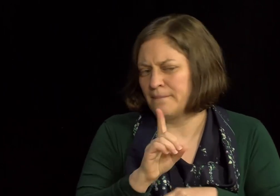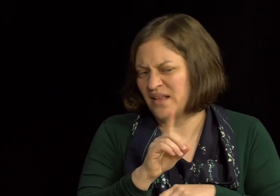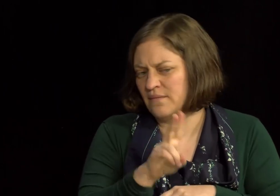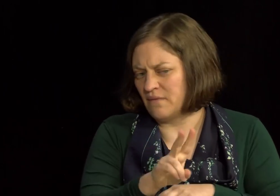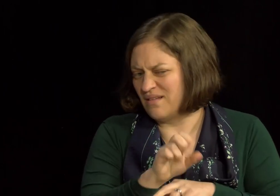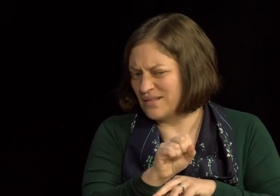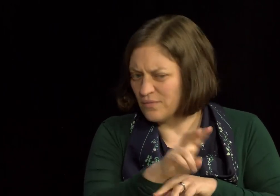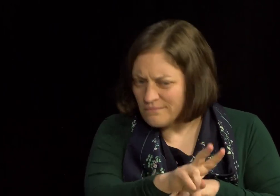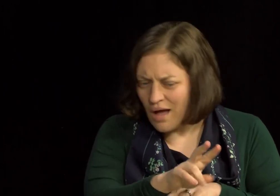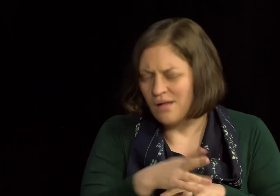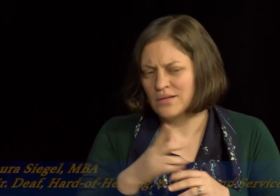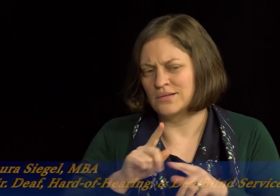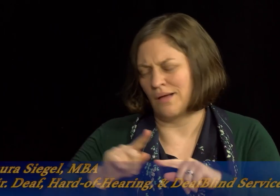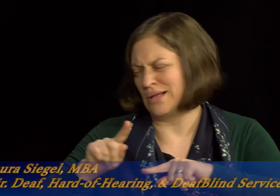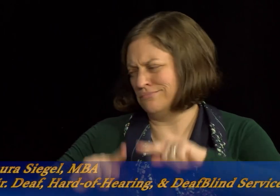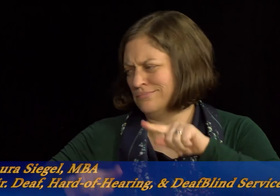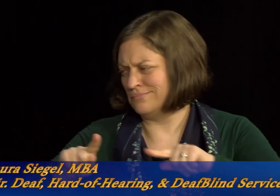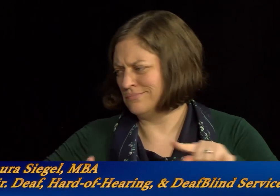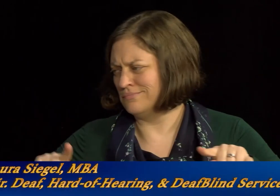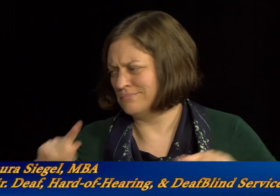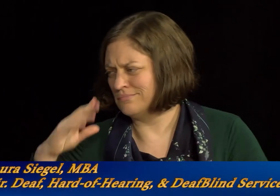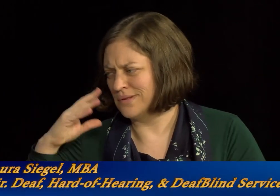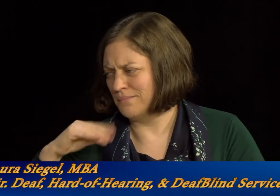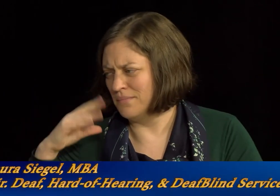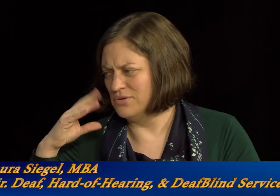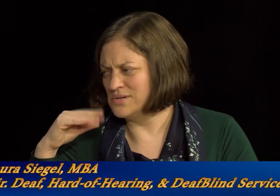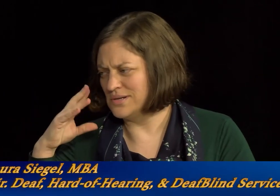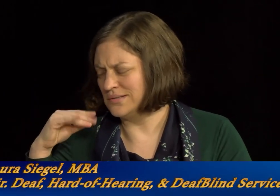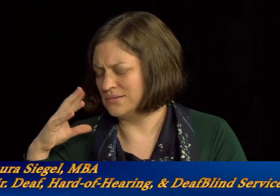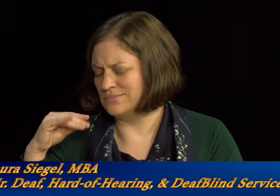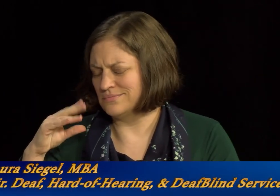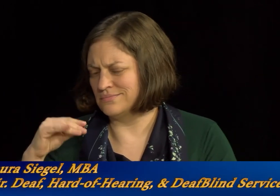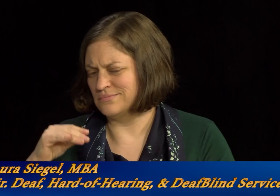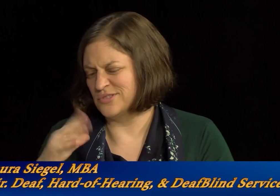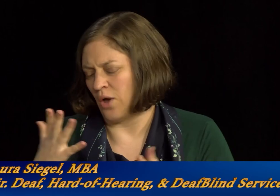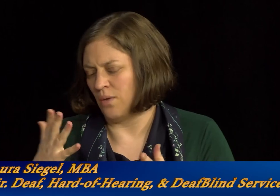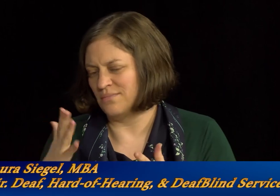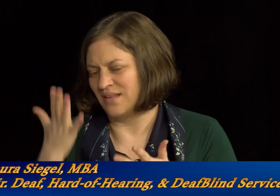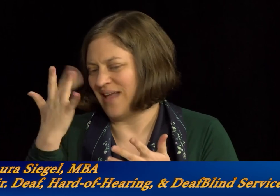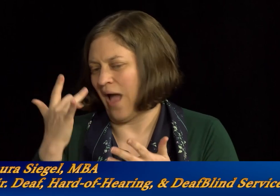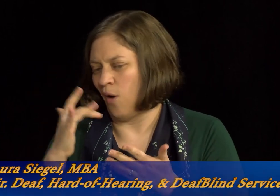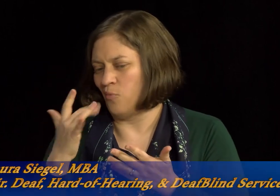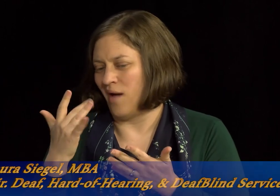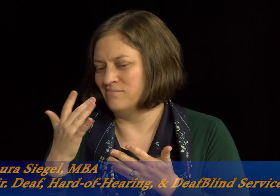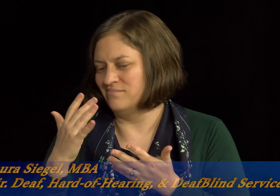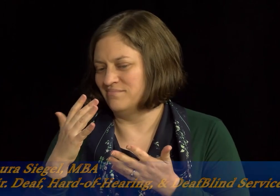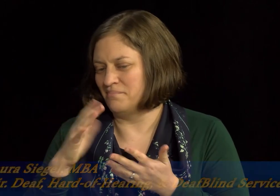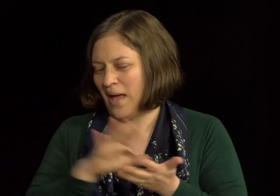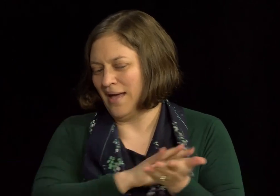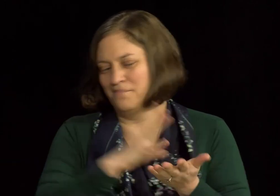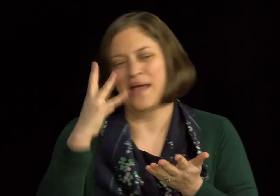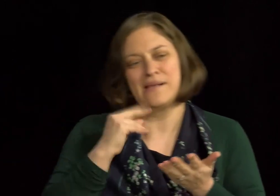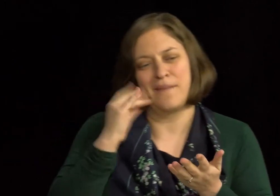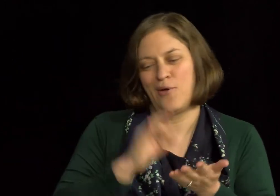hard-of-hearing people. So, in a whole range of different kinds of work settings. And,